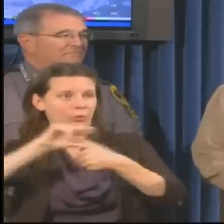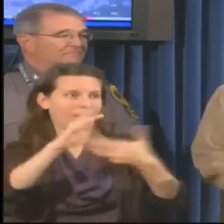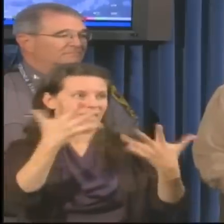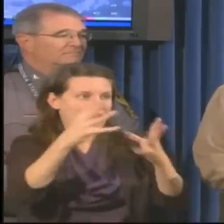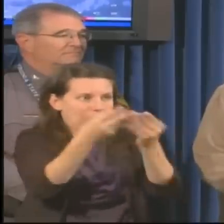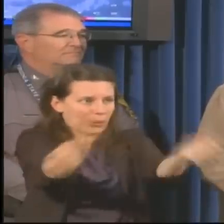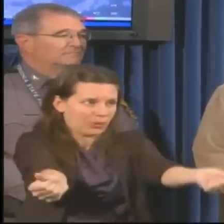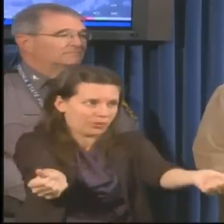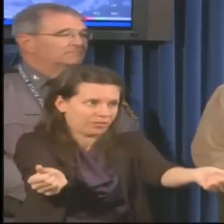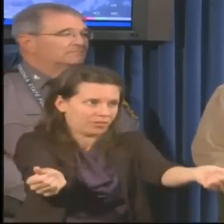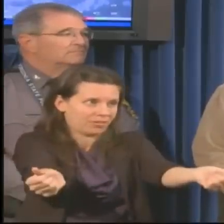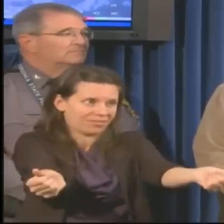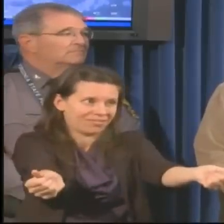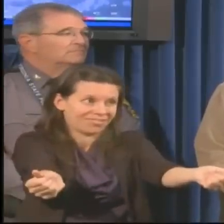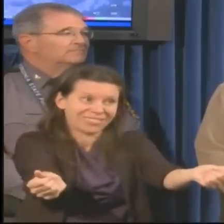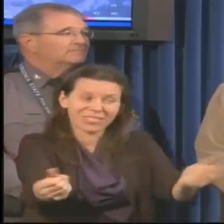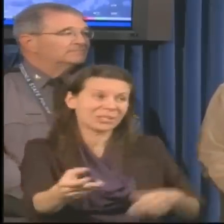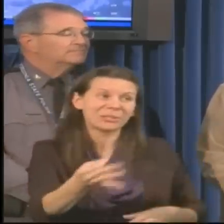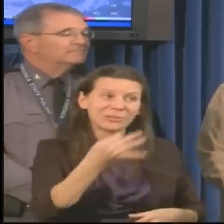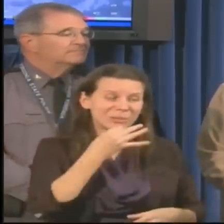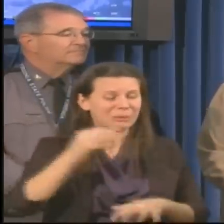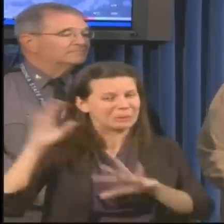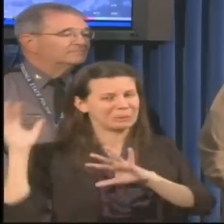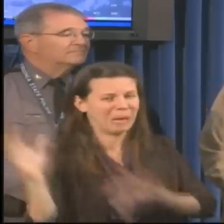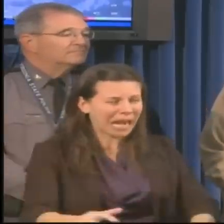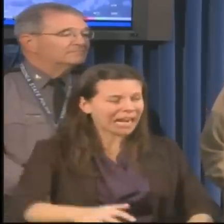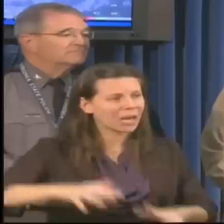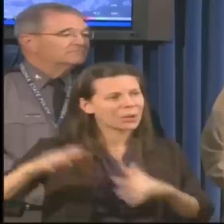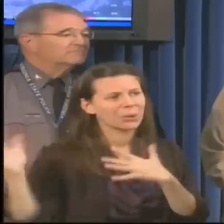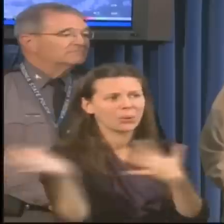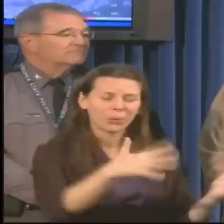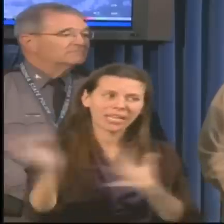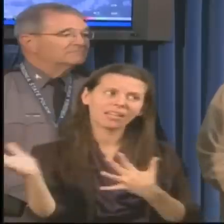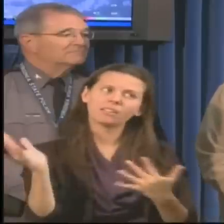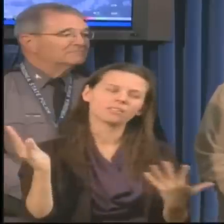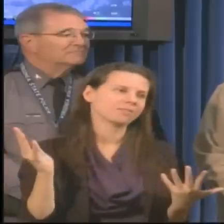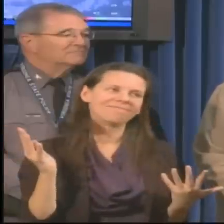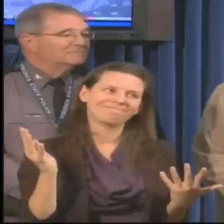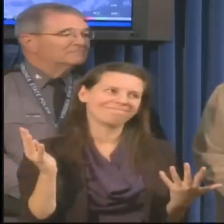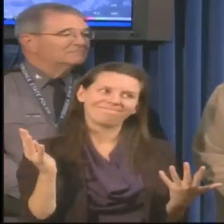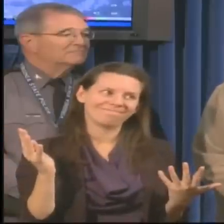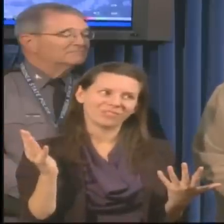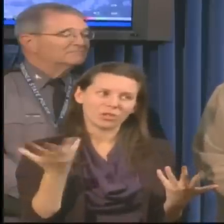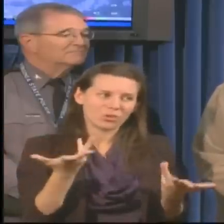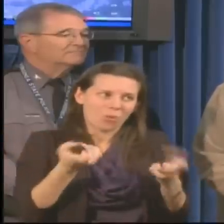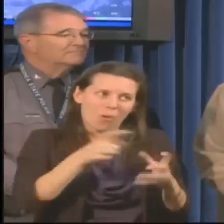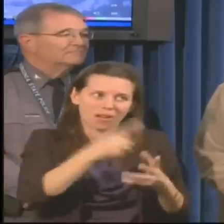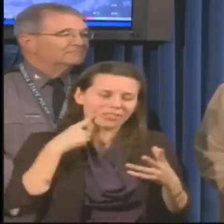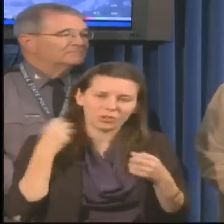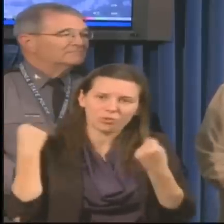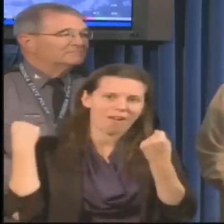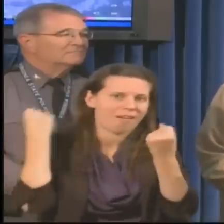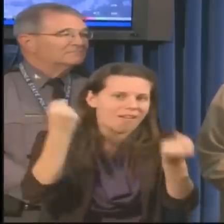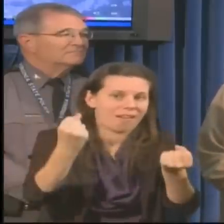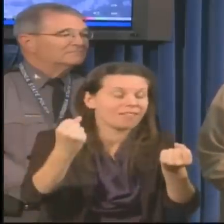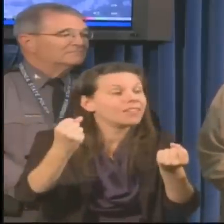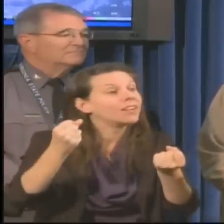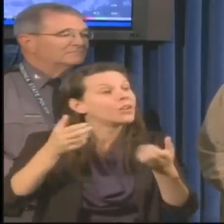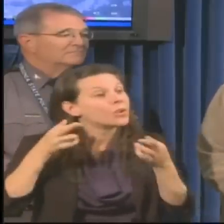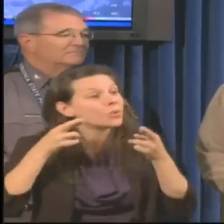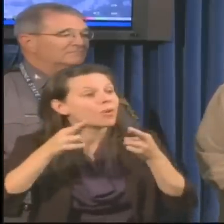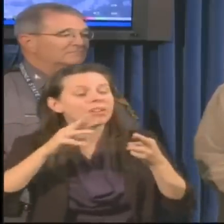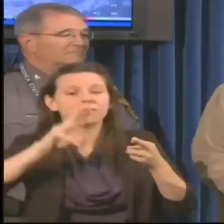in the conditions that's going to be coming up. You can expect that there's going to be flooding on some of our roadways.